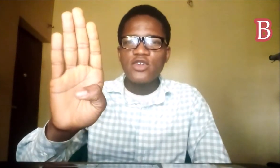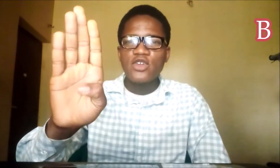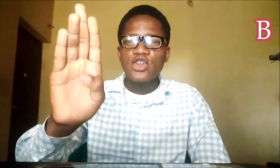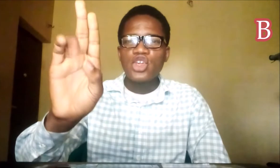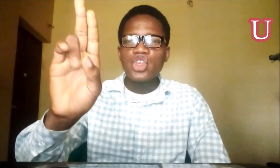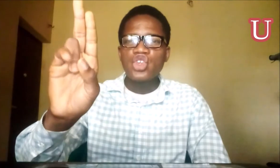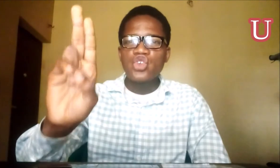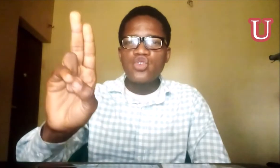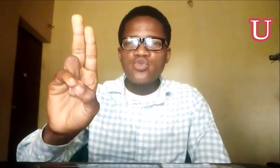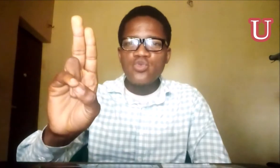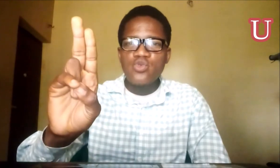U U